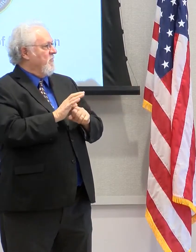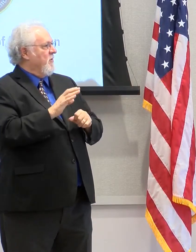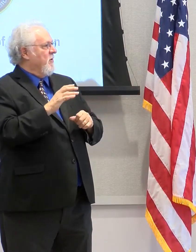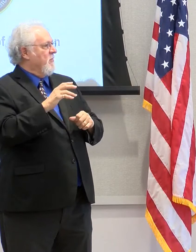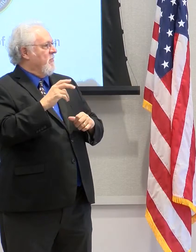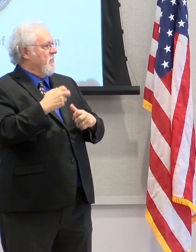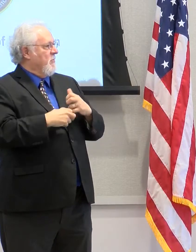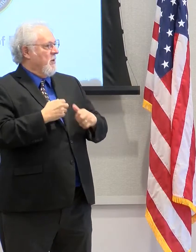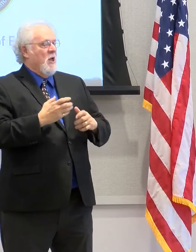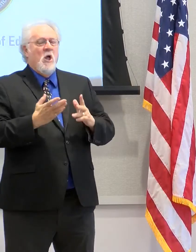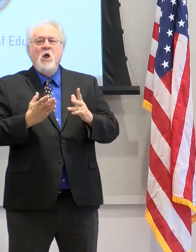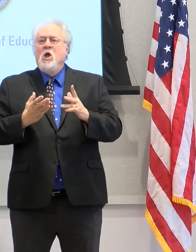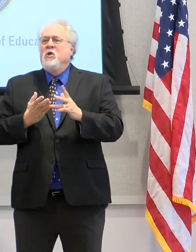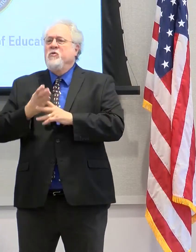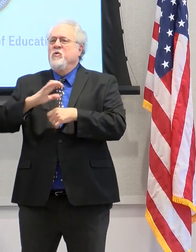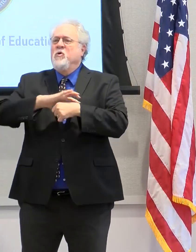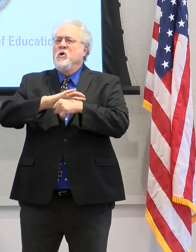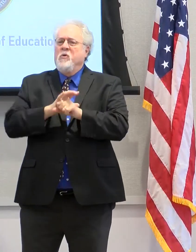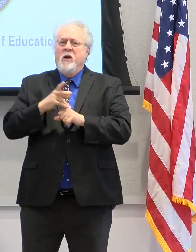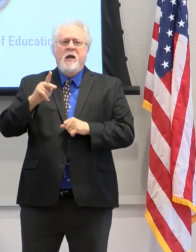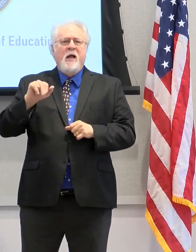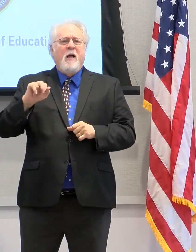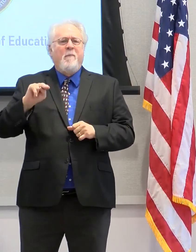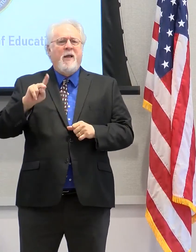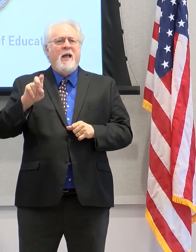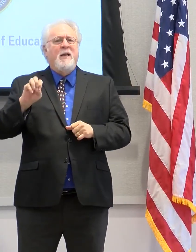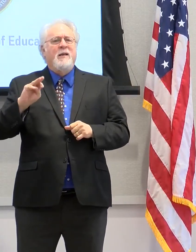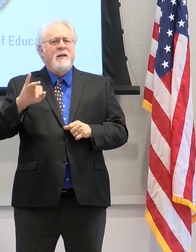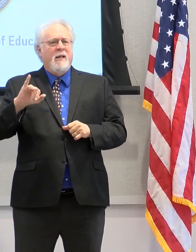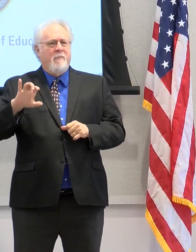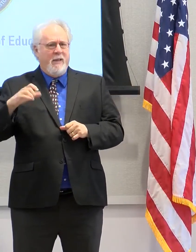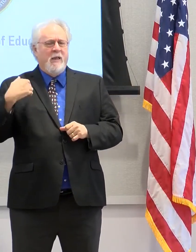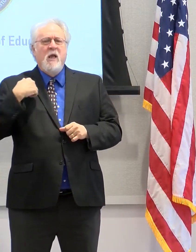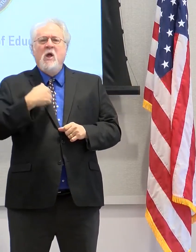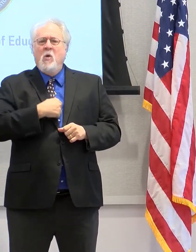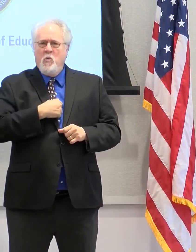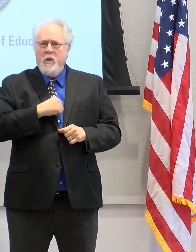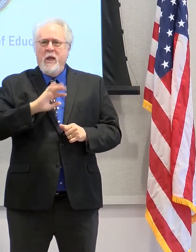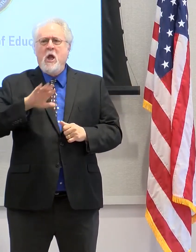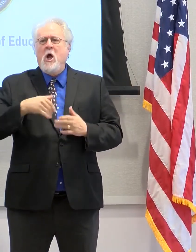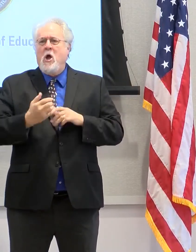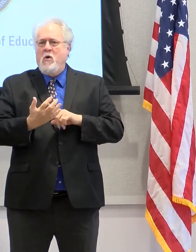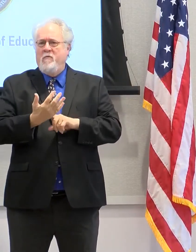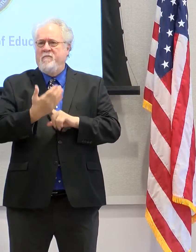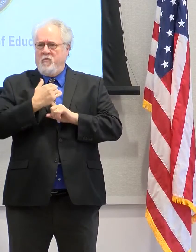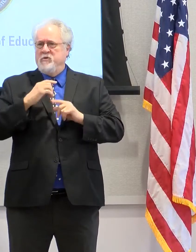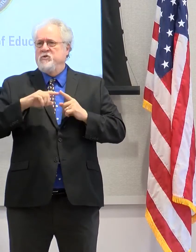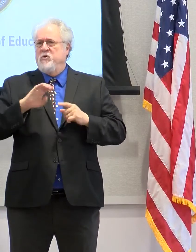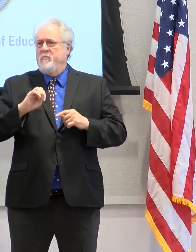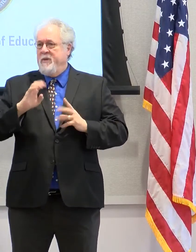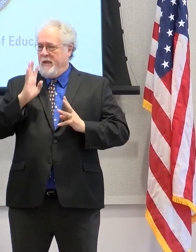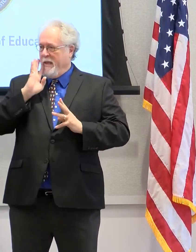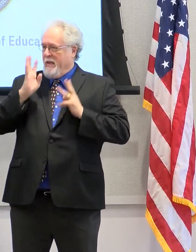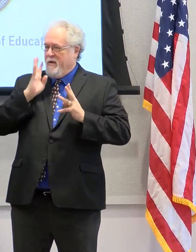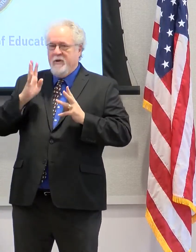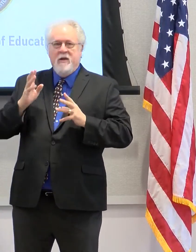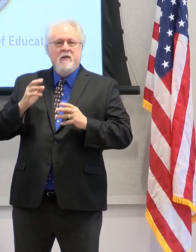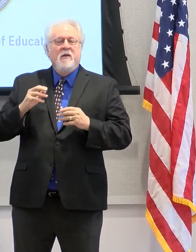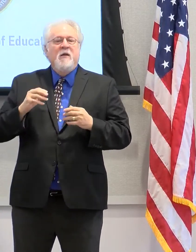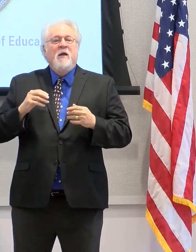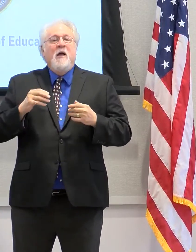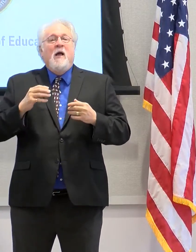Throughout the coronavirus pandemic, we were all, I believe, pushed to be innovative and creative,